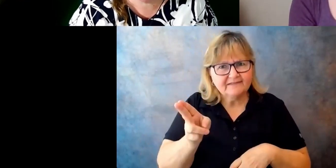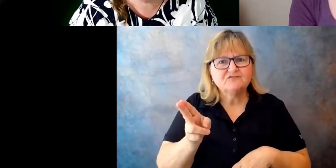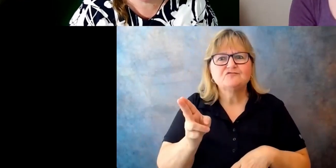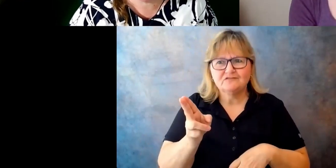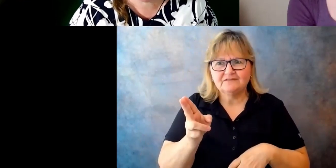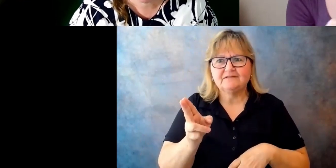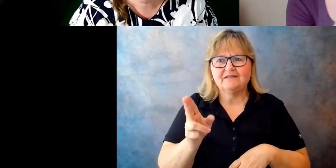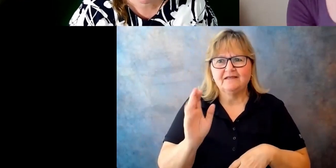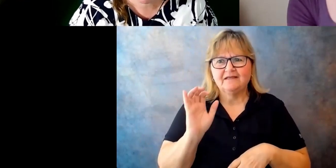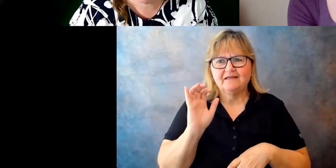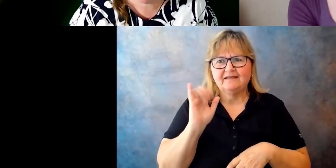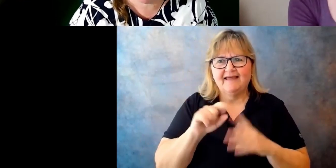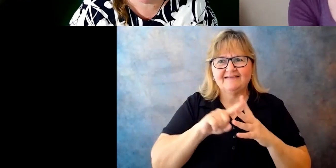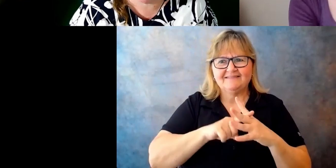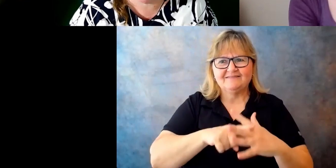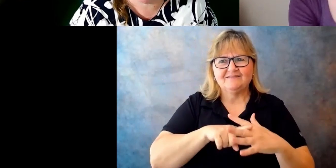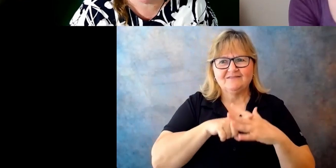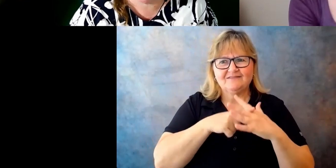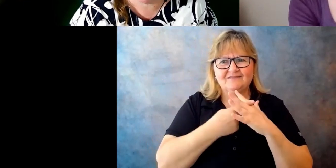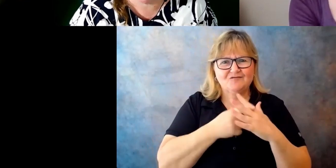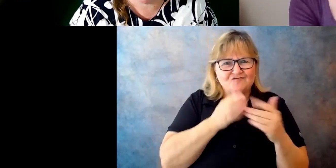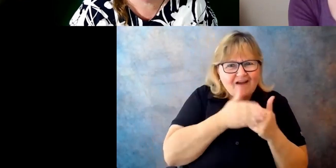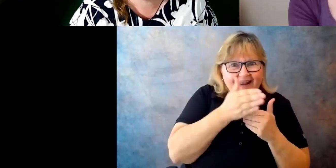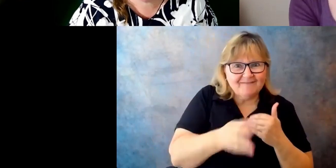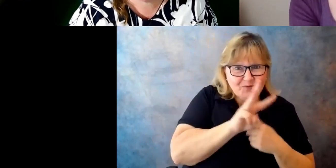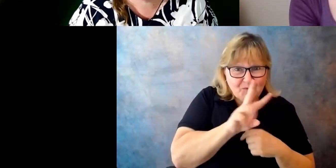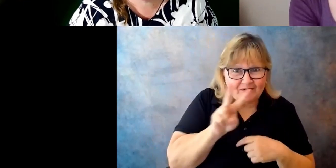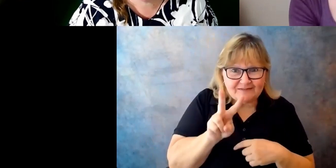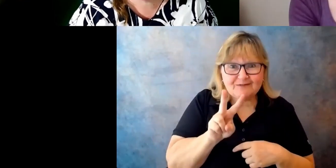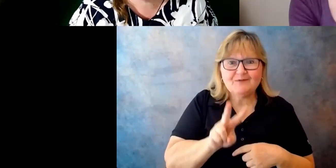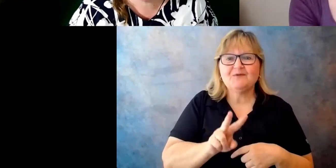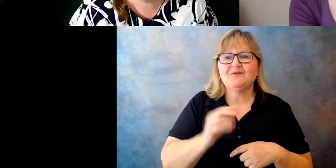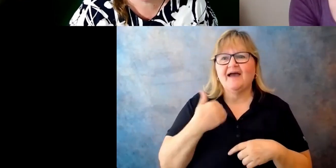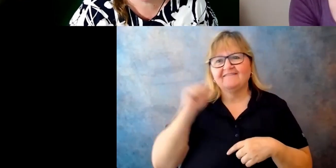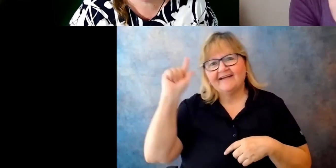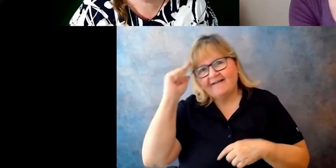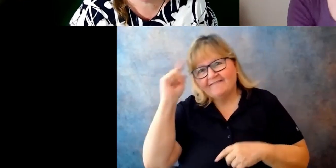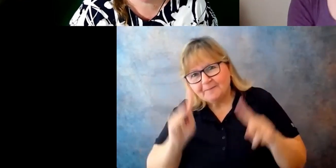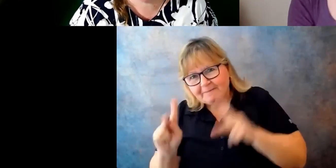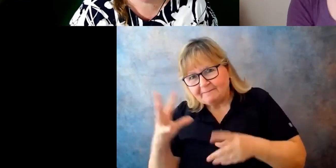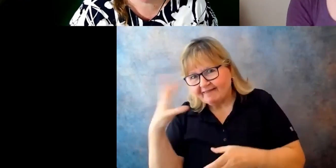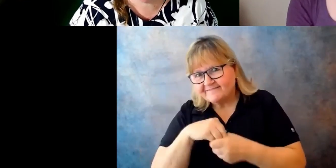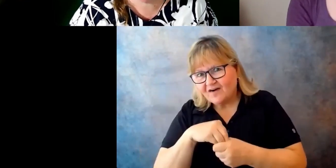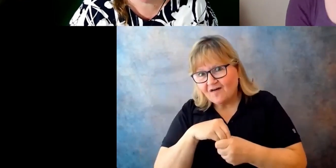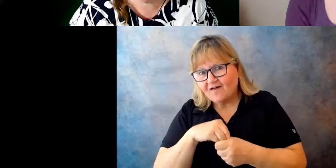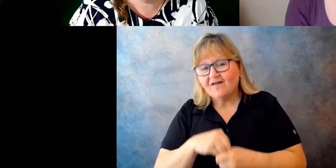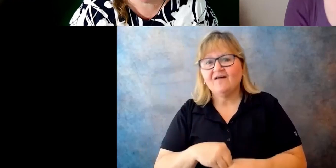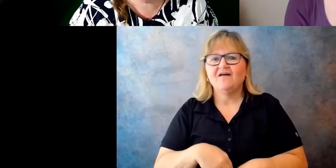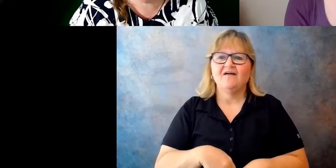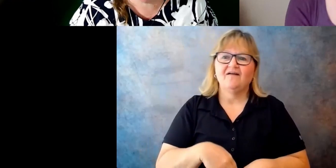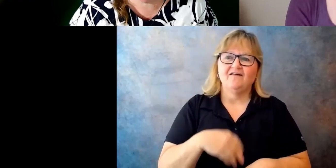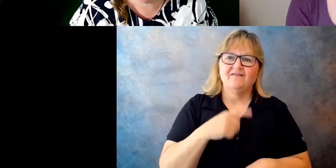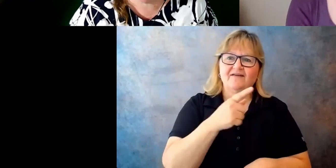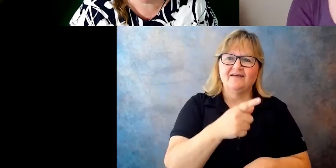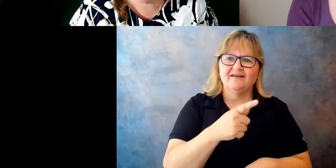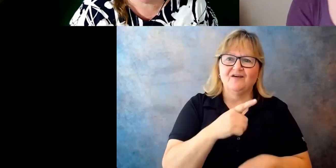that started out post-World War II, we've got government folks involved, you've got early on